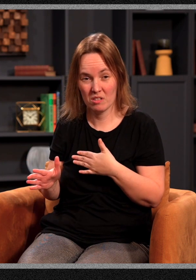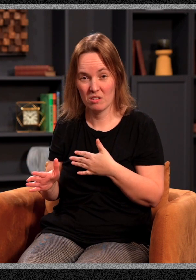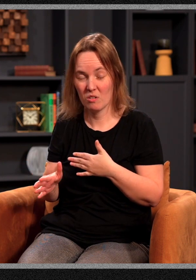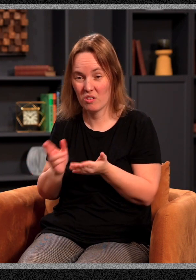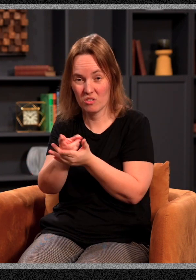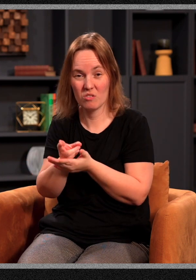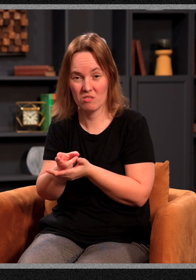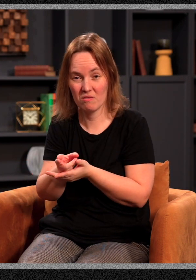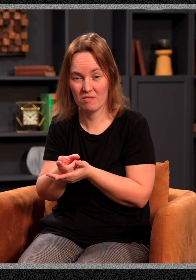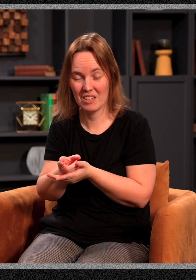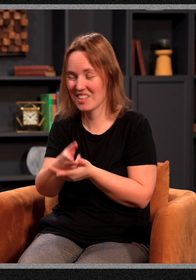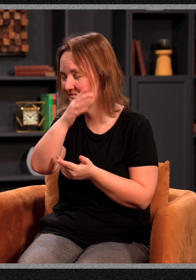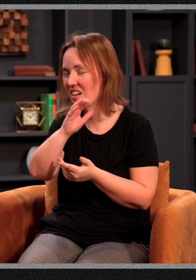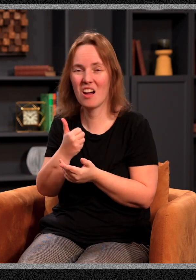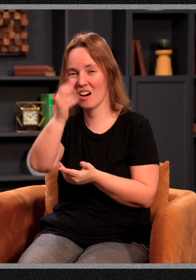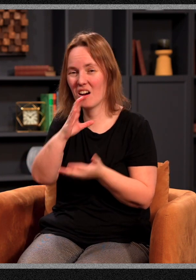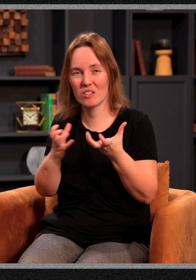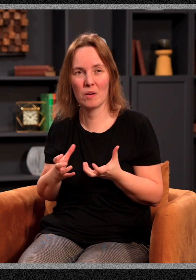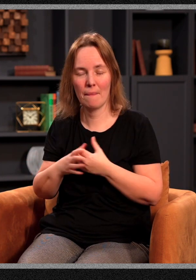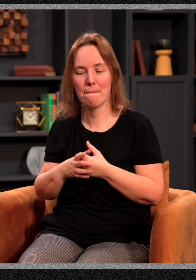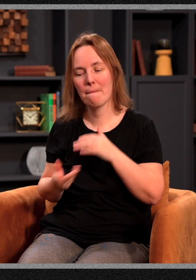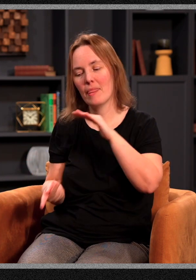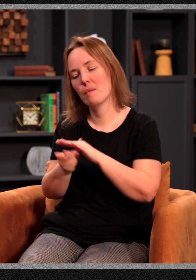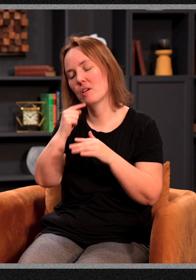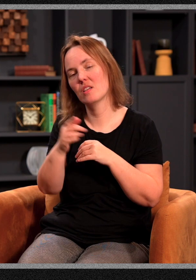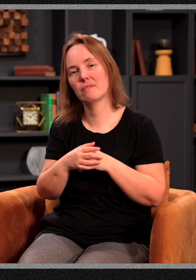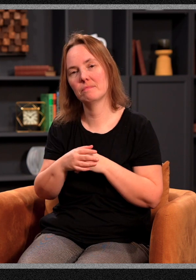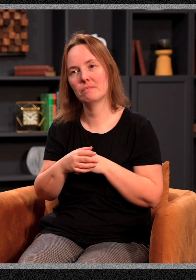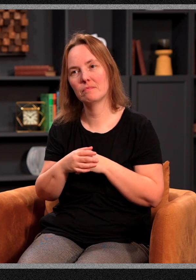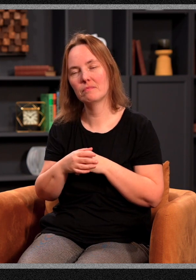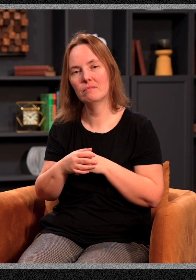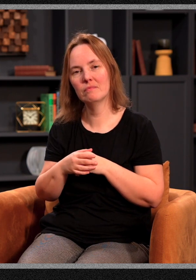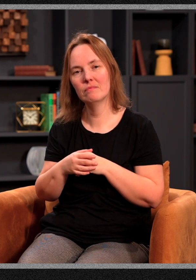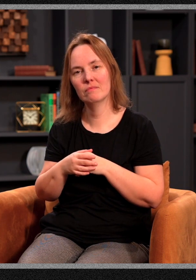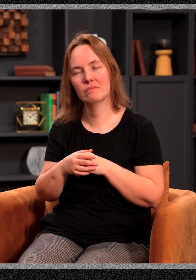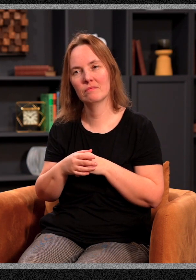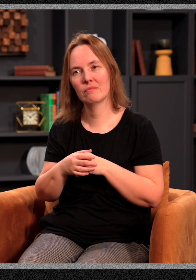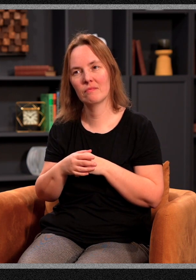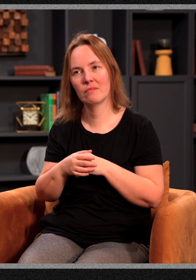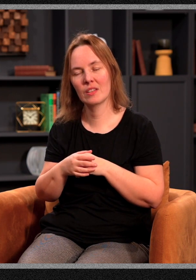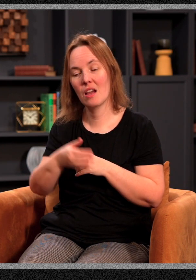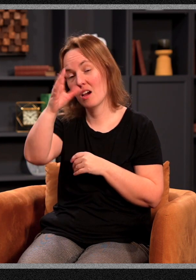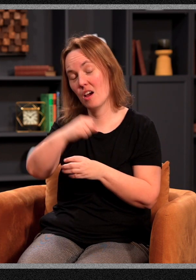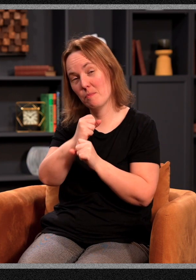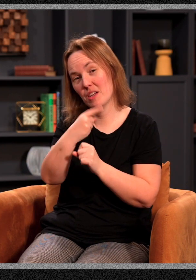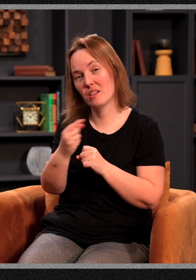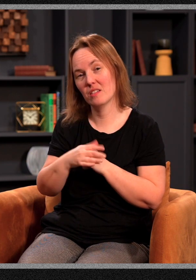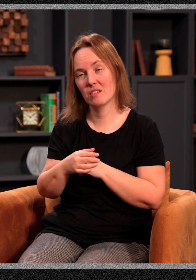It's not God's intention. Paul said in Ephesians 2, will you read it with me? God made us